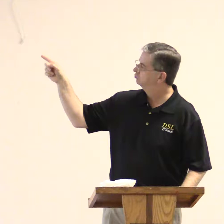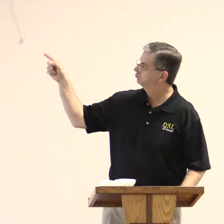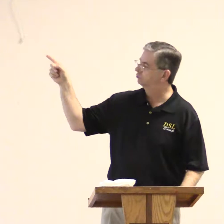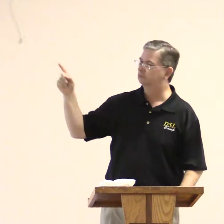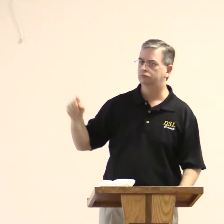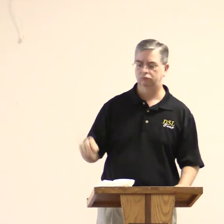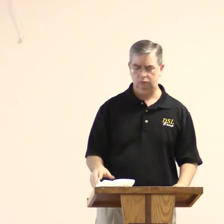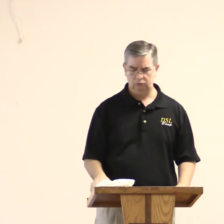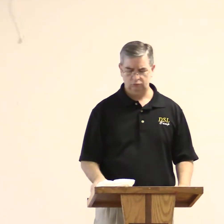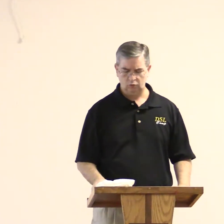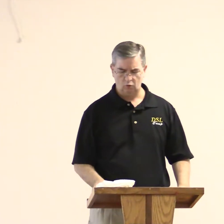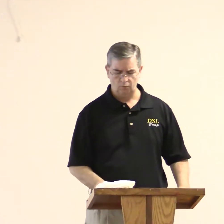Verse 2.